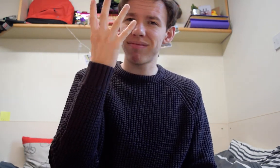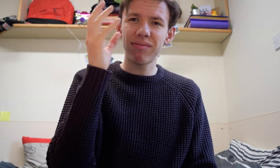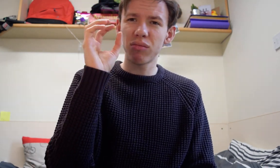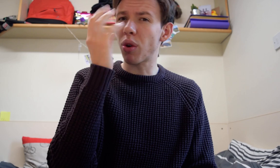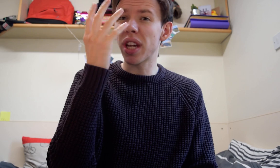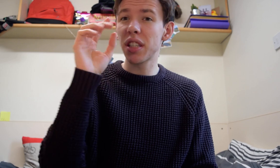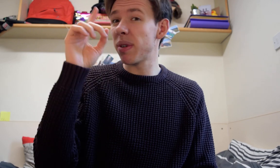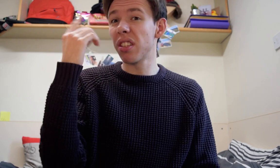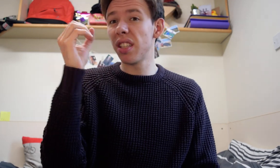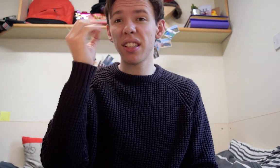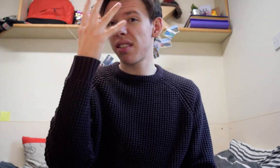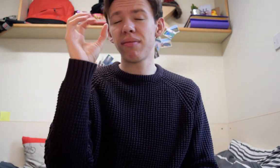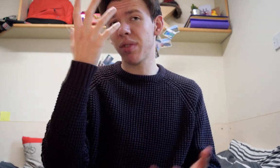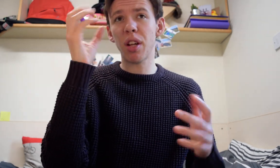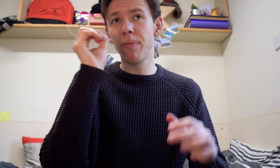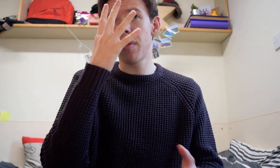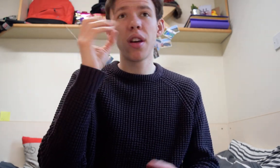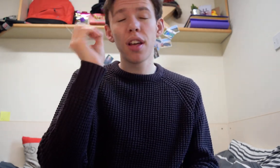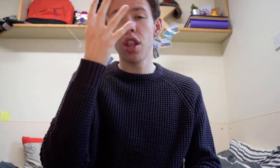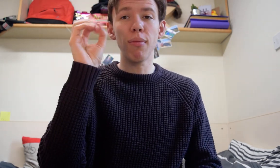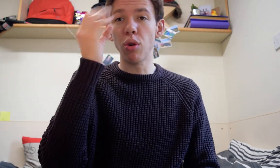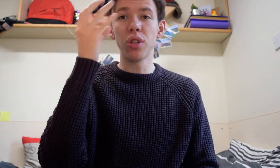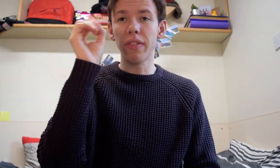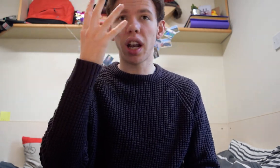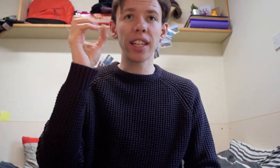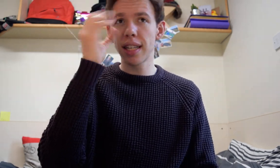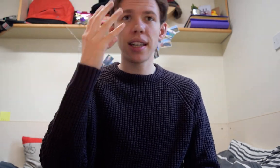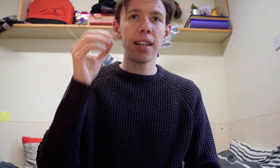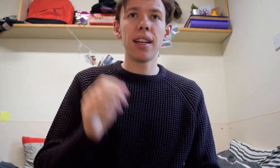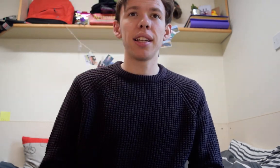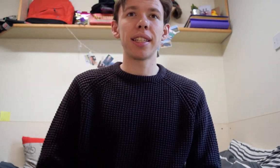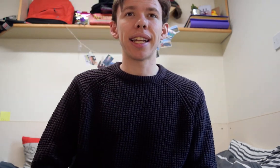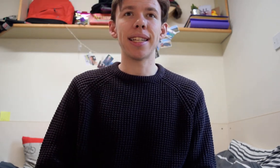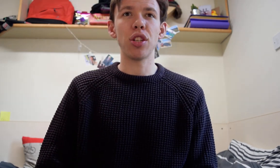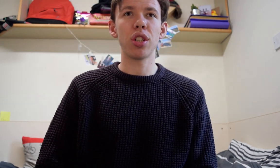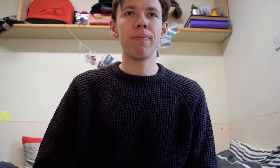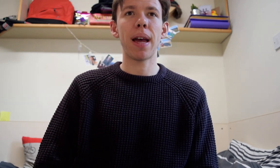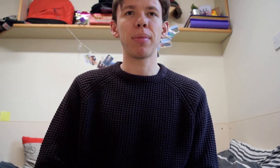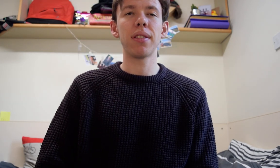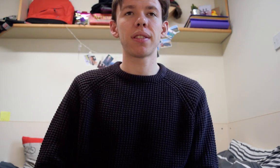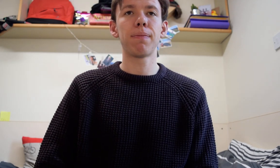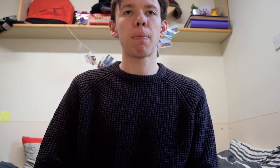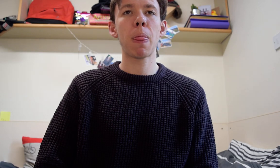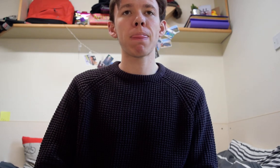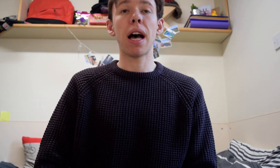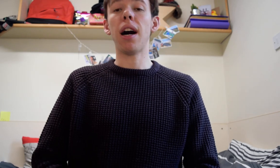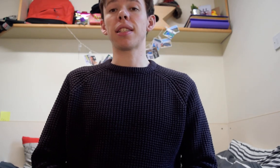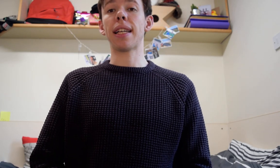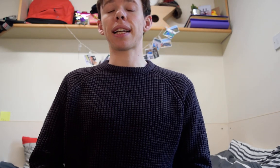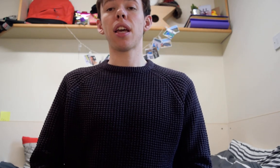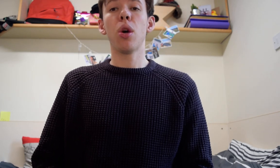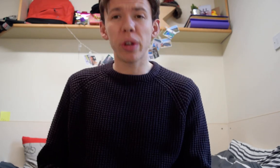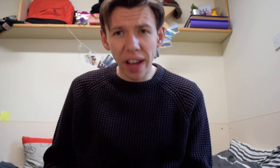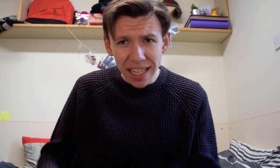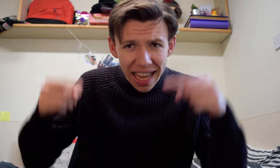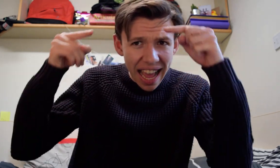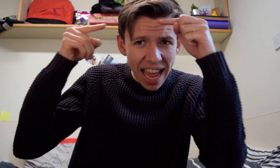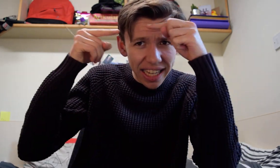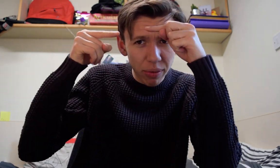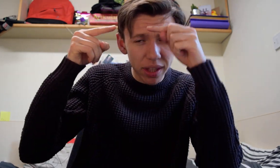rotates because it's you know the motion of the light to get attention ambulance heart attack we've had headache with